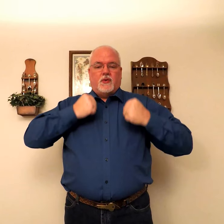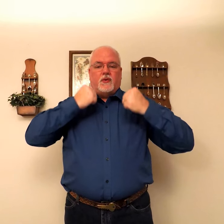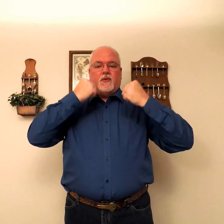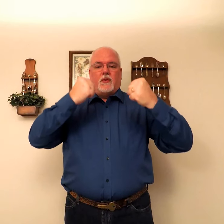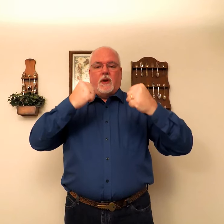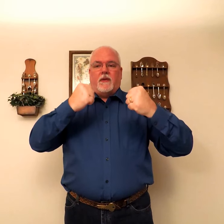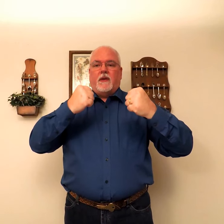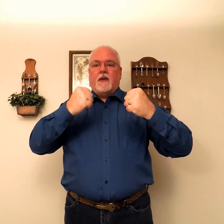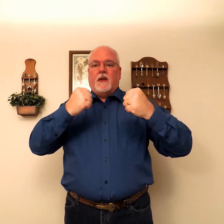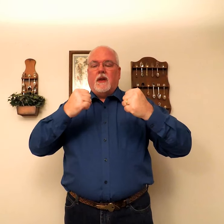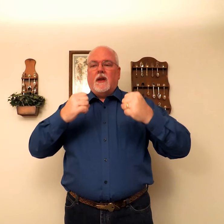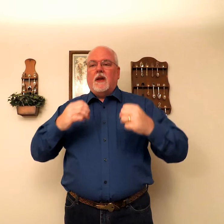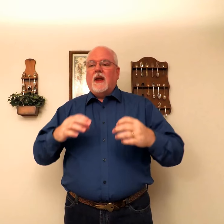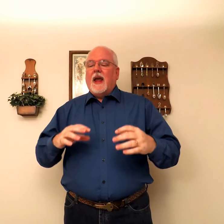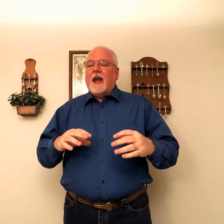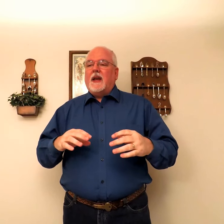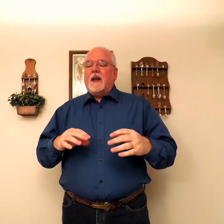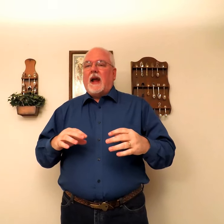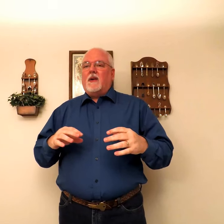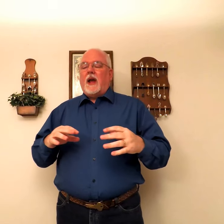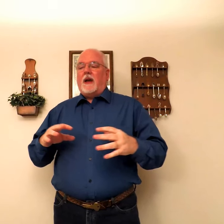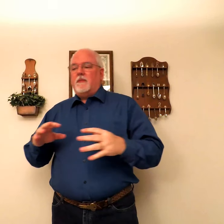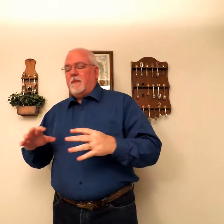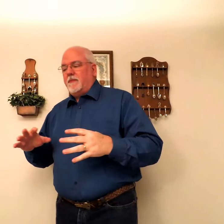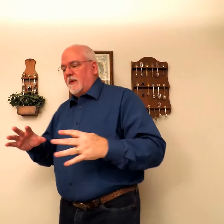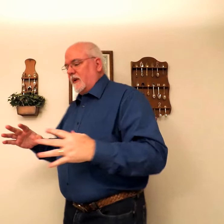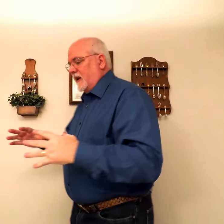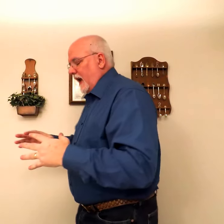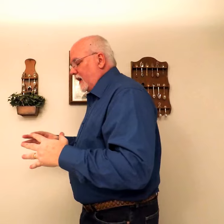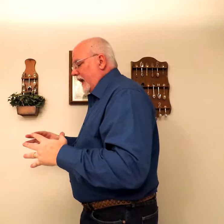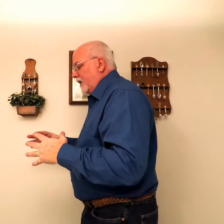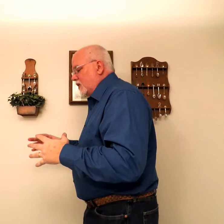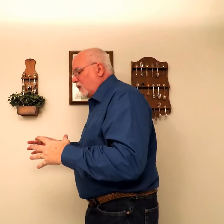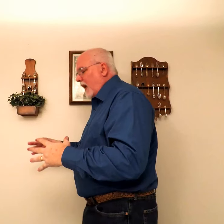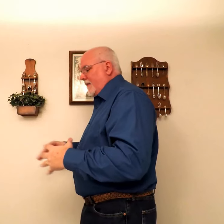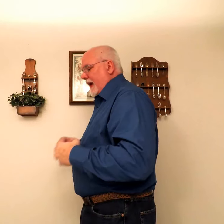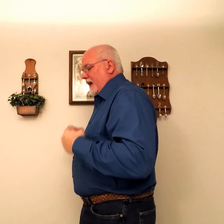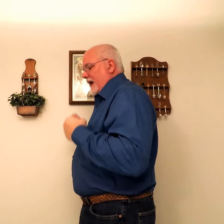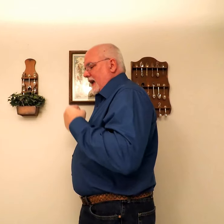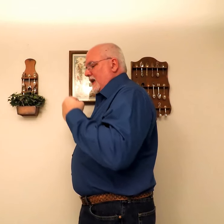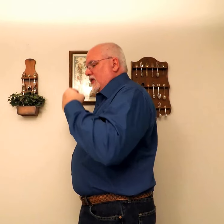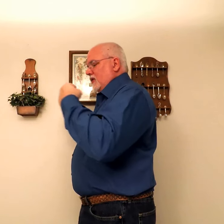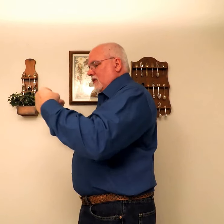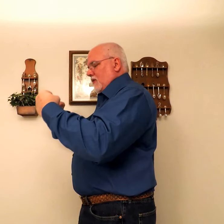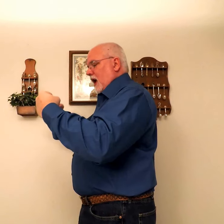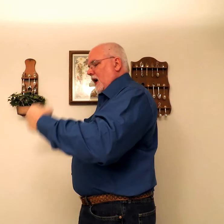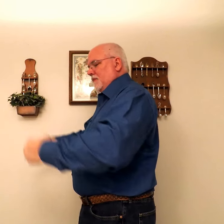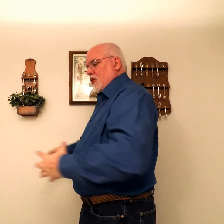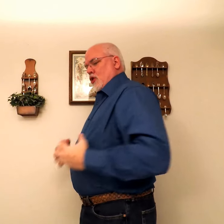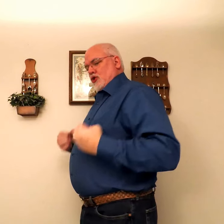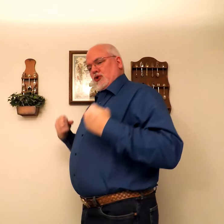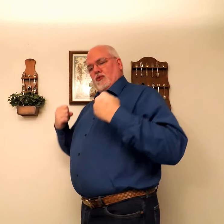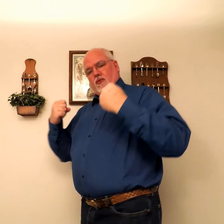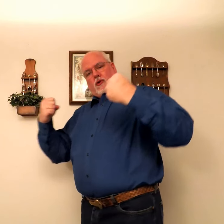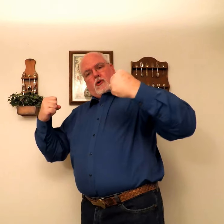Strength. And I don't know how. How they describe that. Just. I'm. Strong.